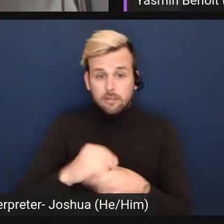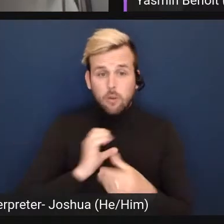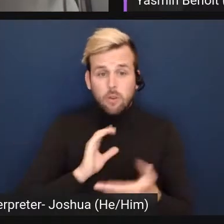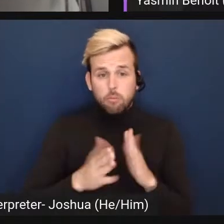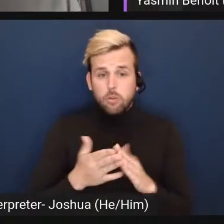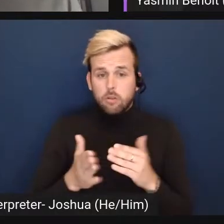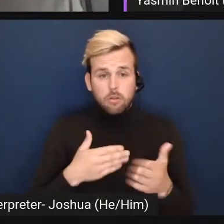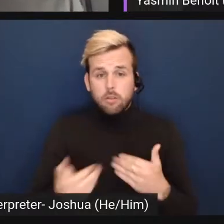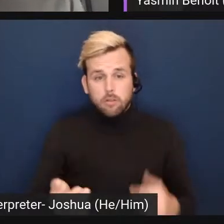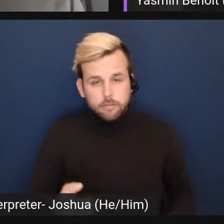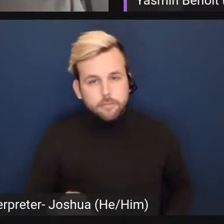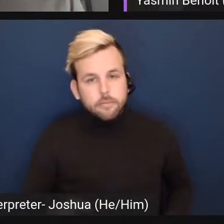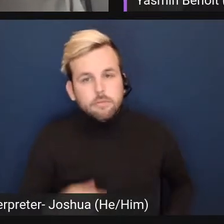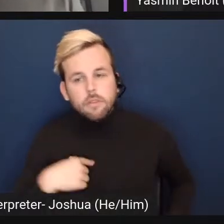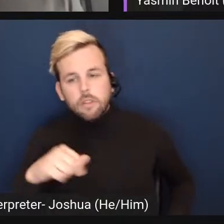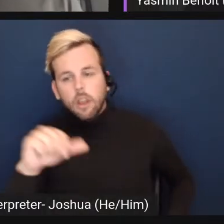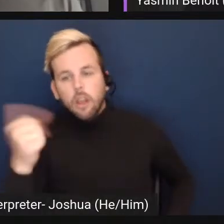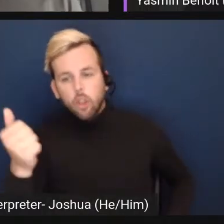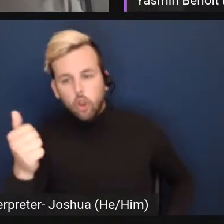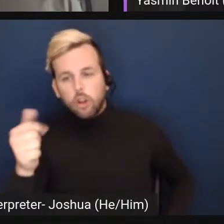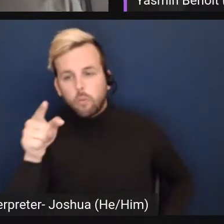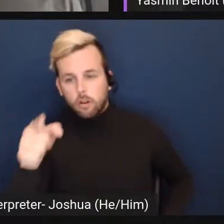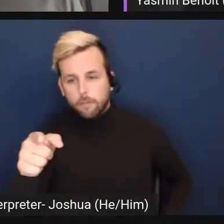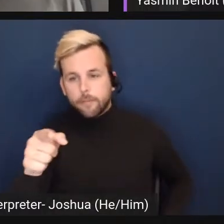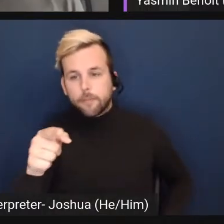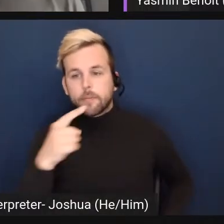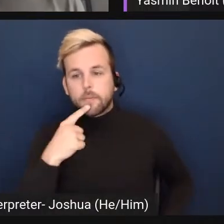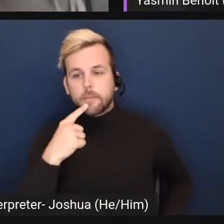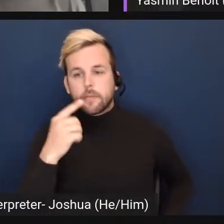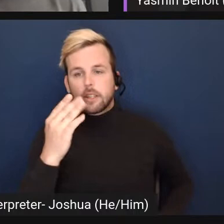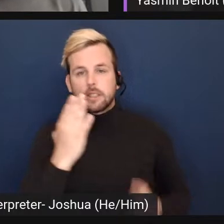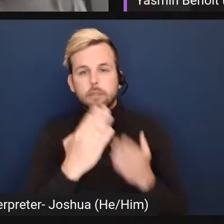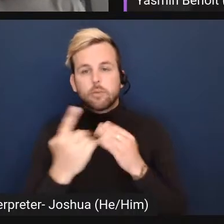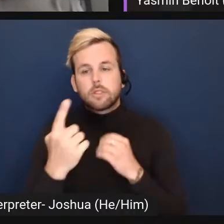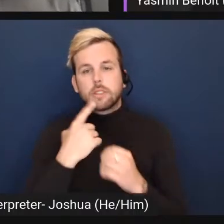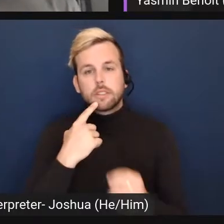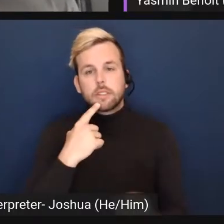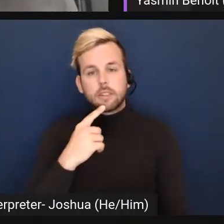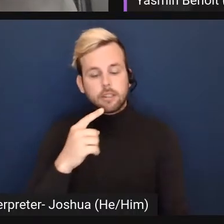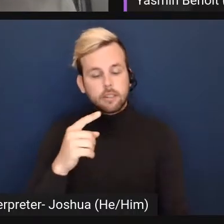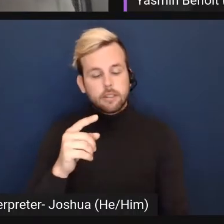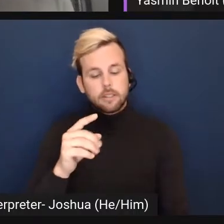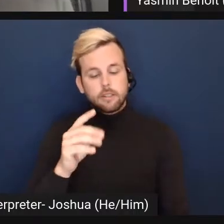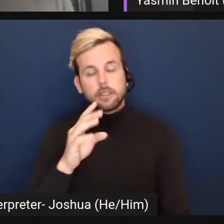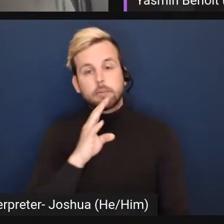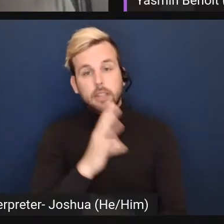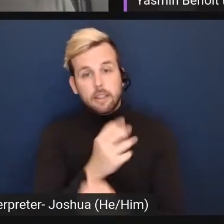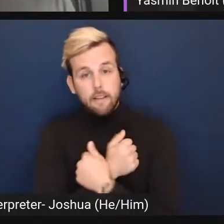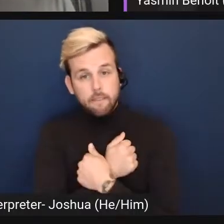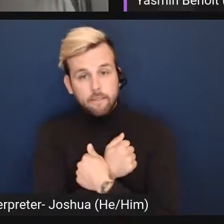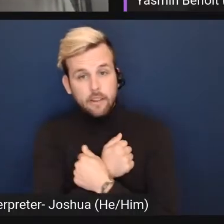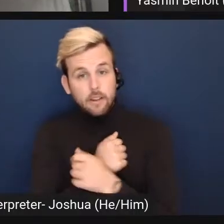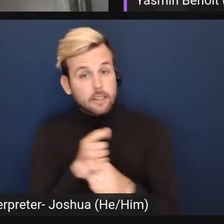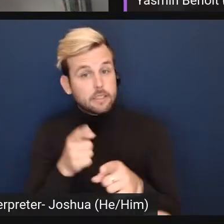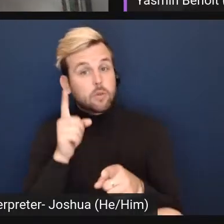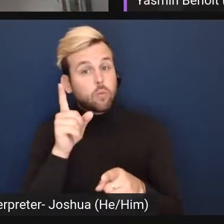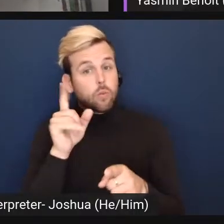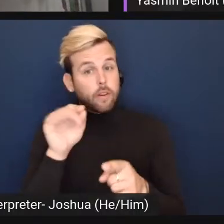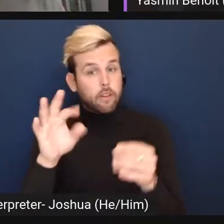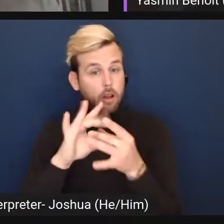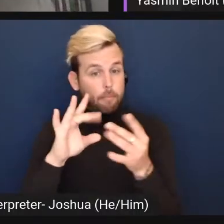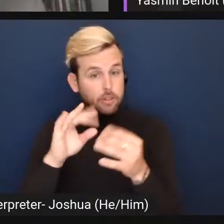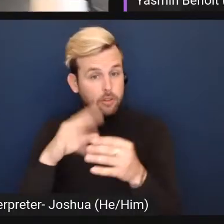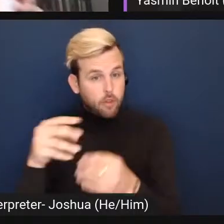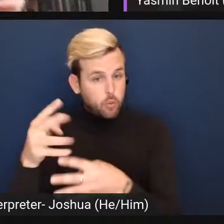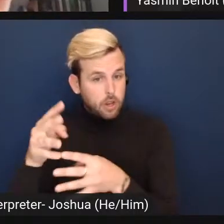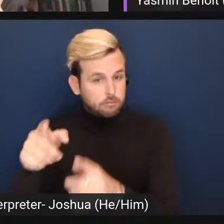And there was another point that someone left called Beak Love. Again, this is not my point. This is one of the points that was on the